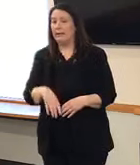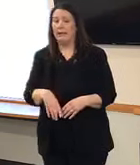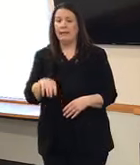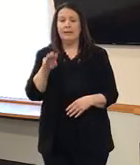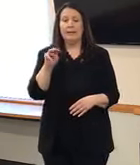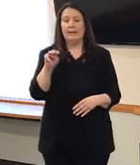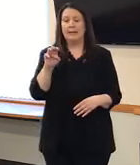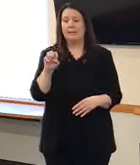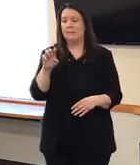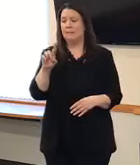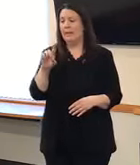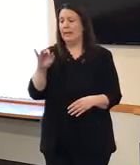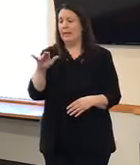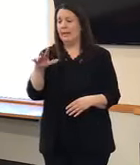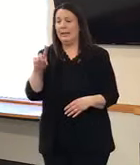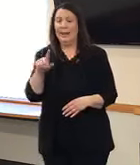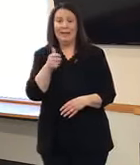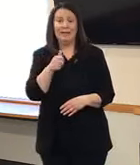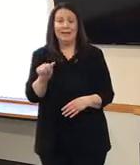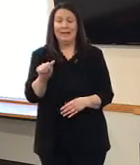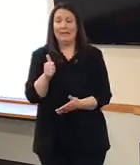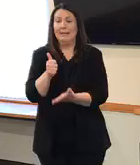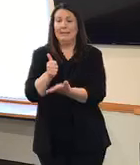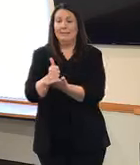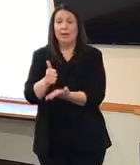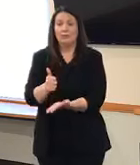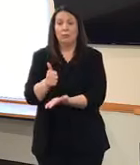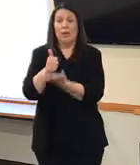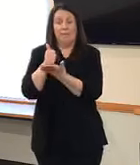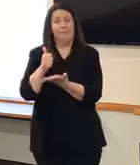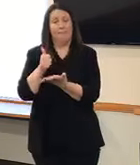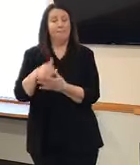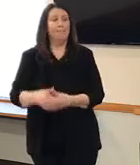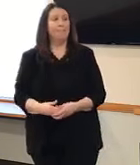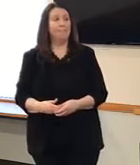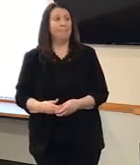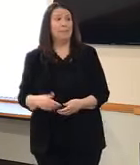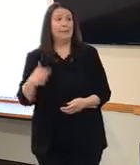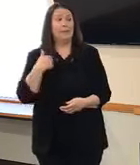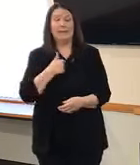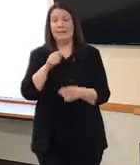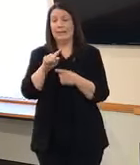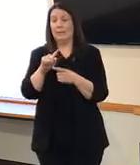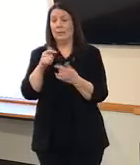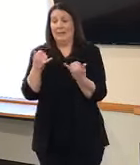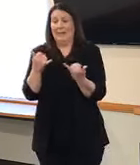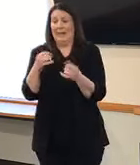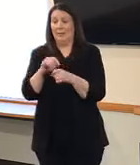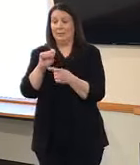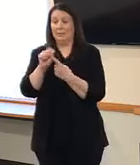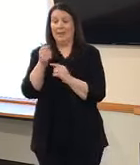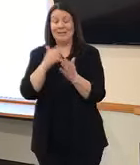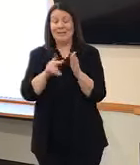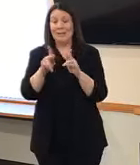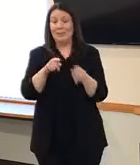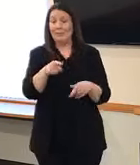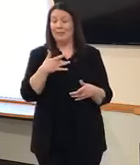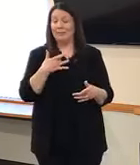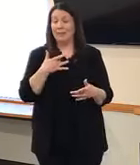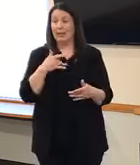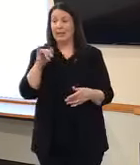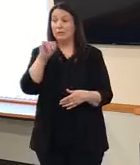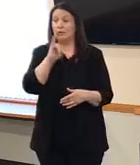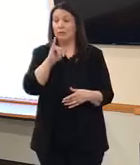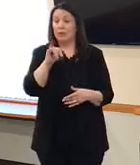assistance. And now, with the situation we're in now, they can help people that may lose insurance